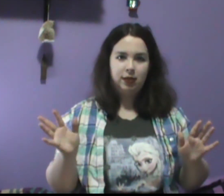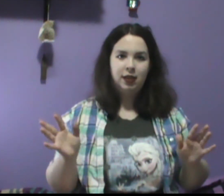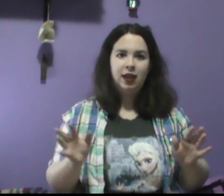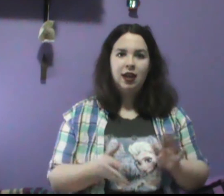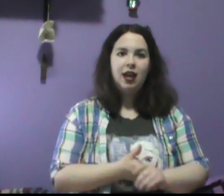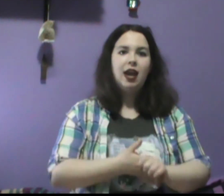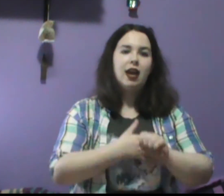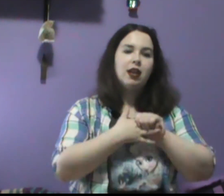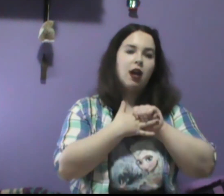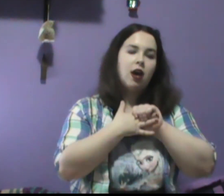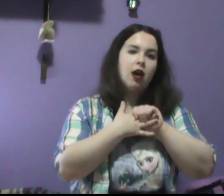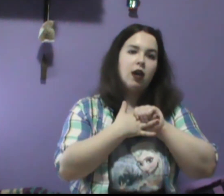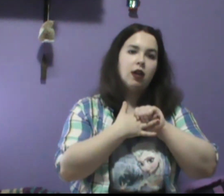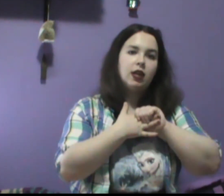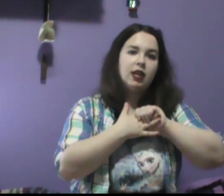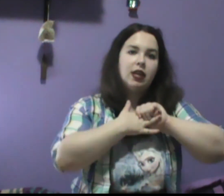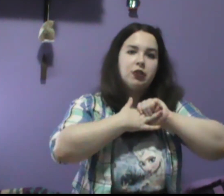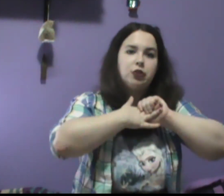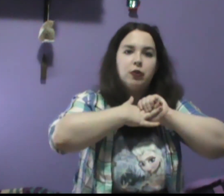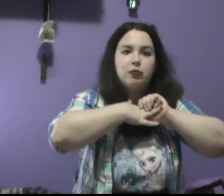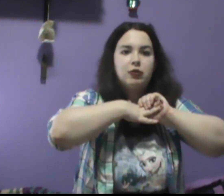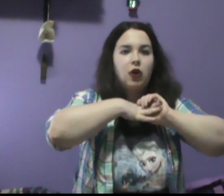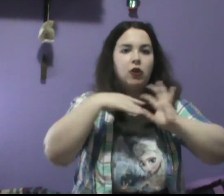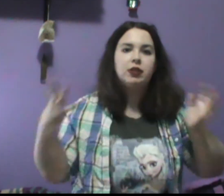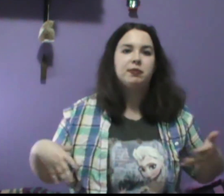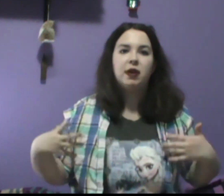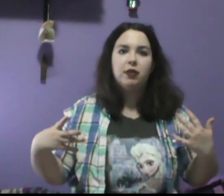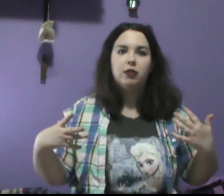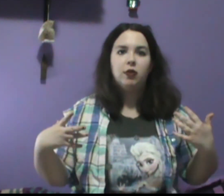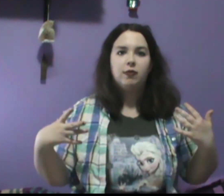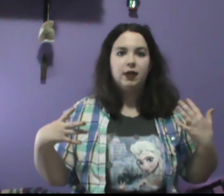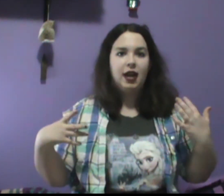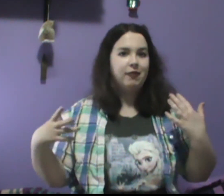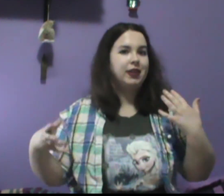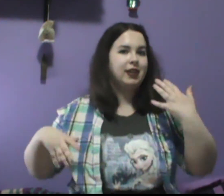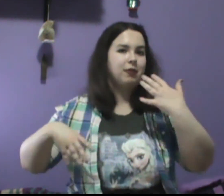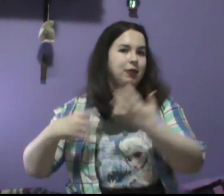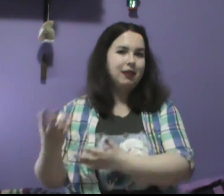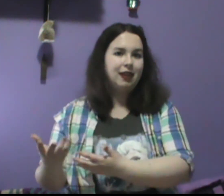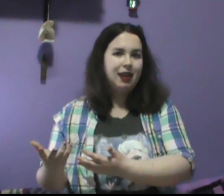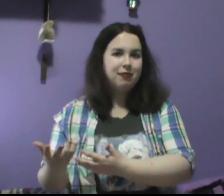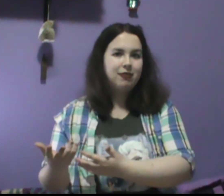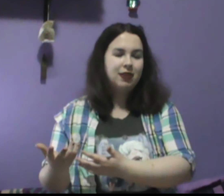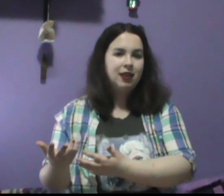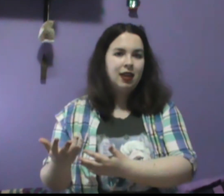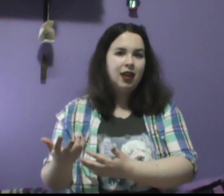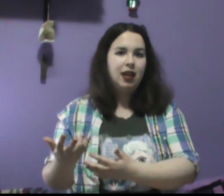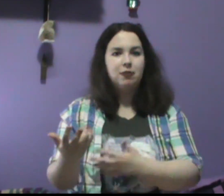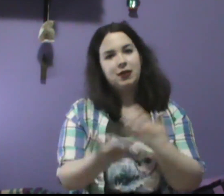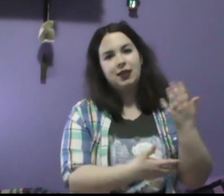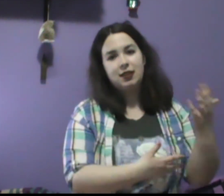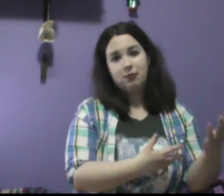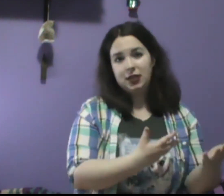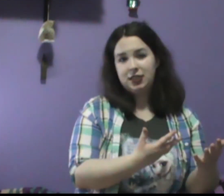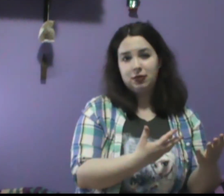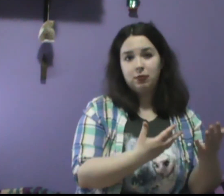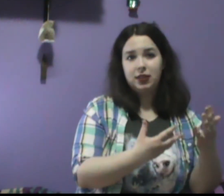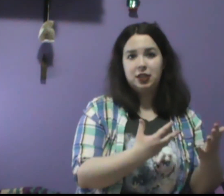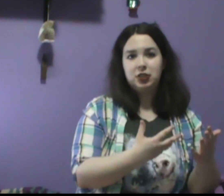And, uh, he chose all this wealth over having, like, a real life and a real relationship